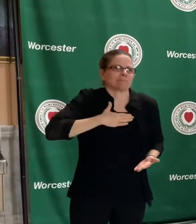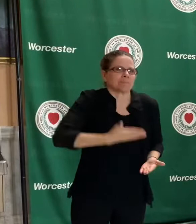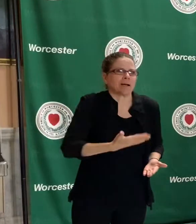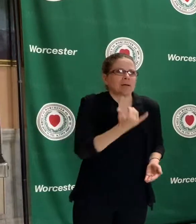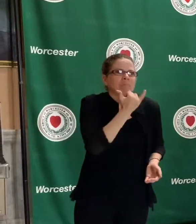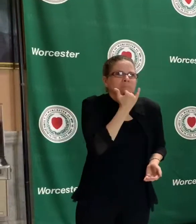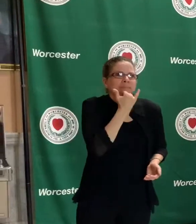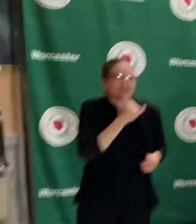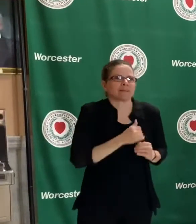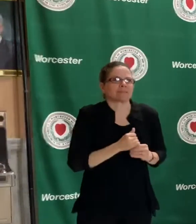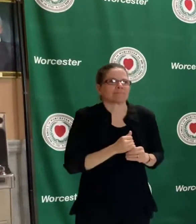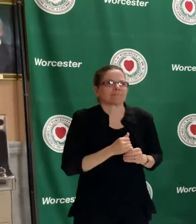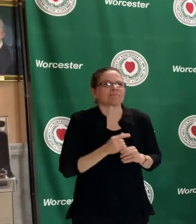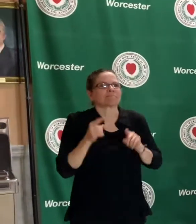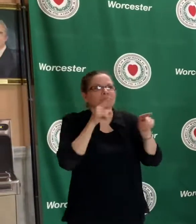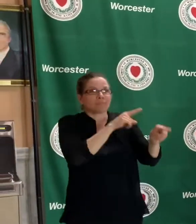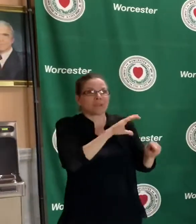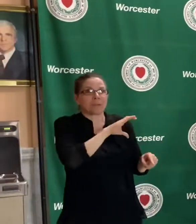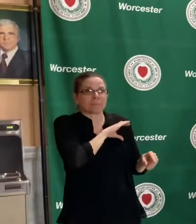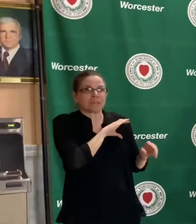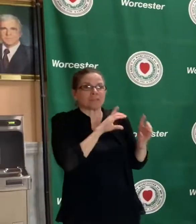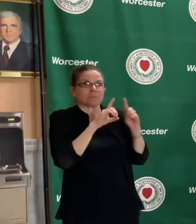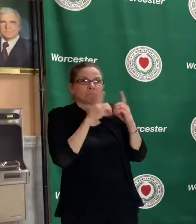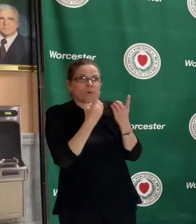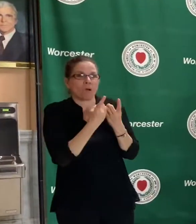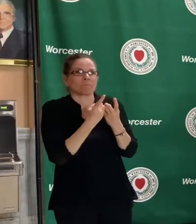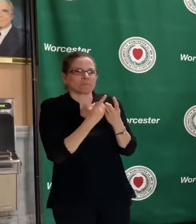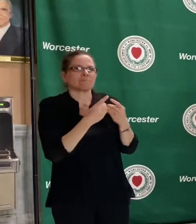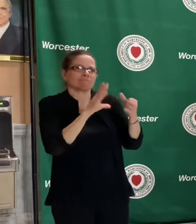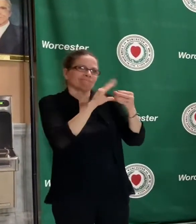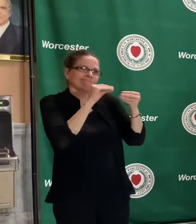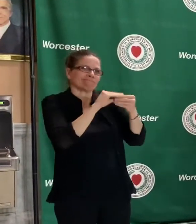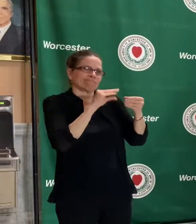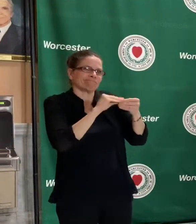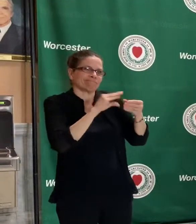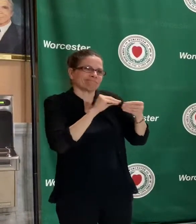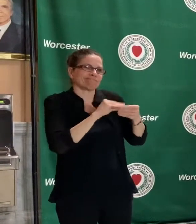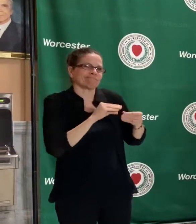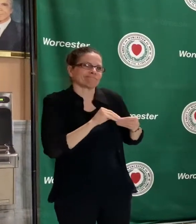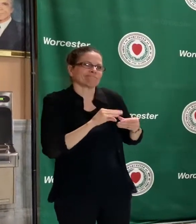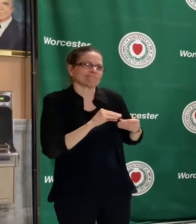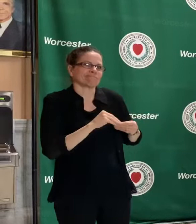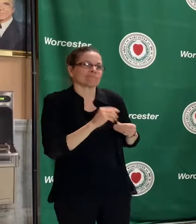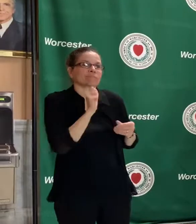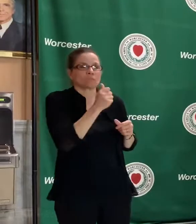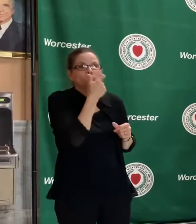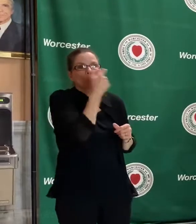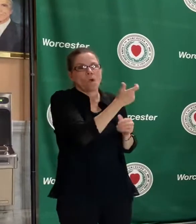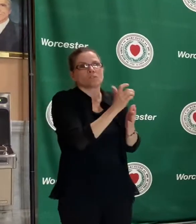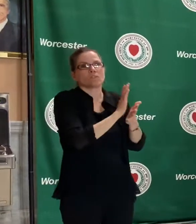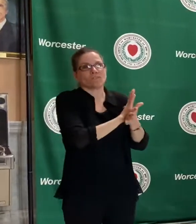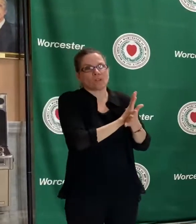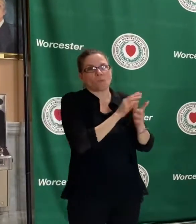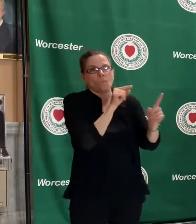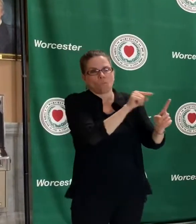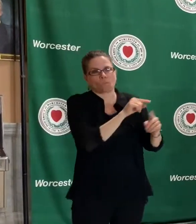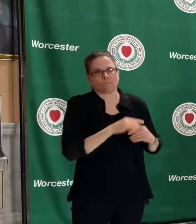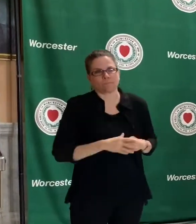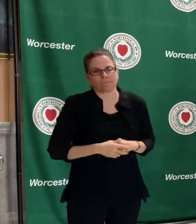department today to have a full briefing, to look at the video that's available that shows